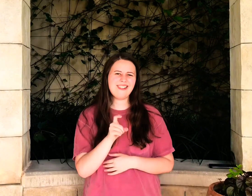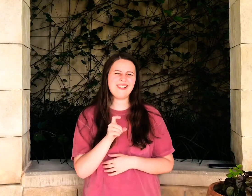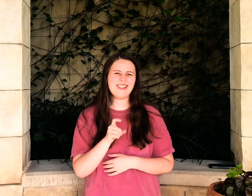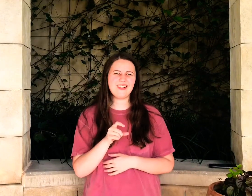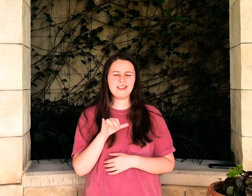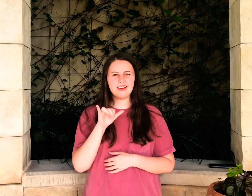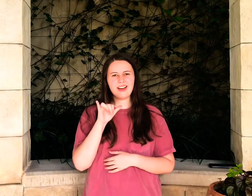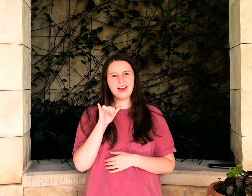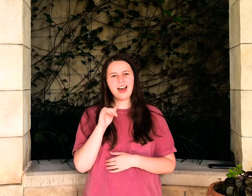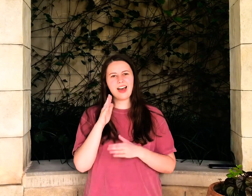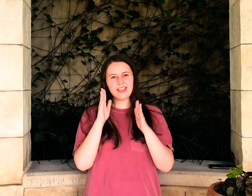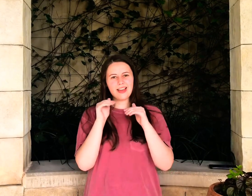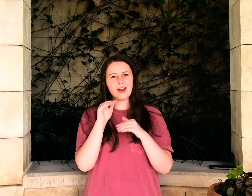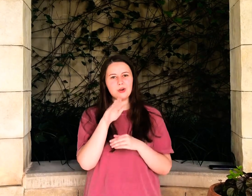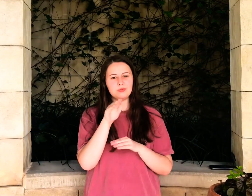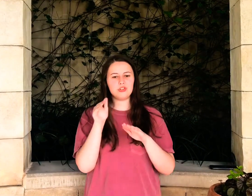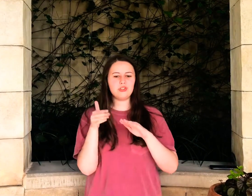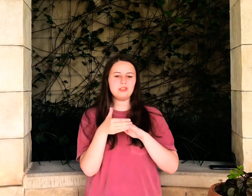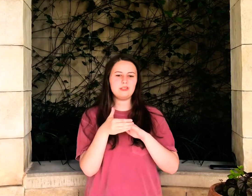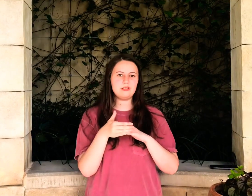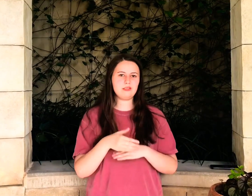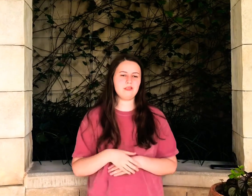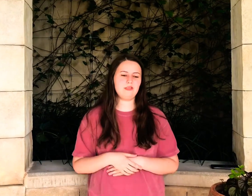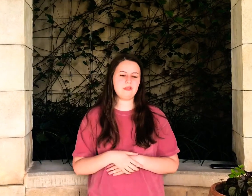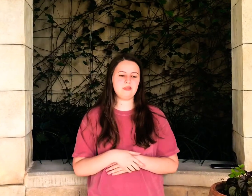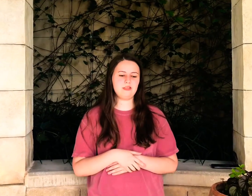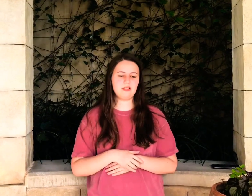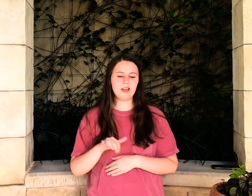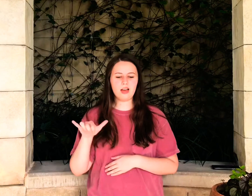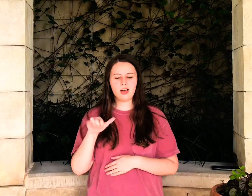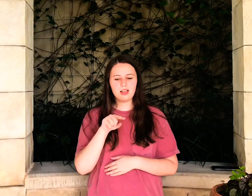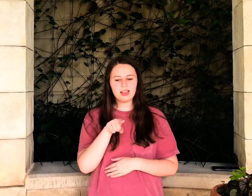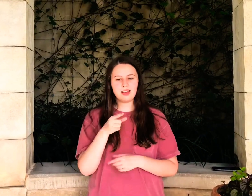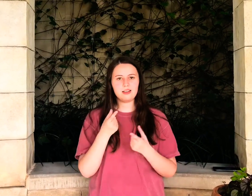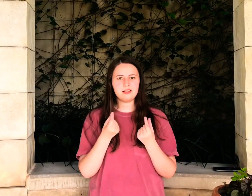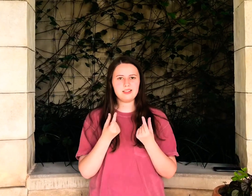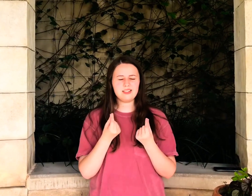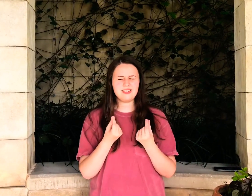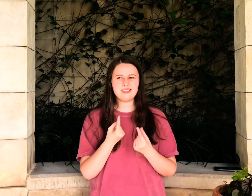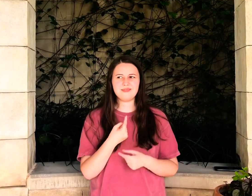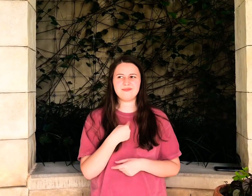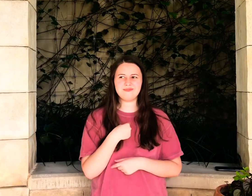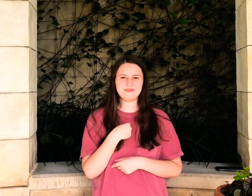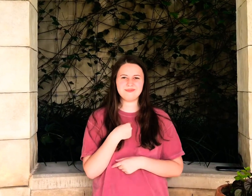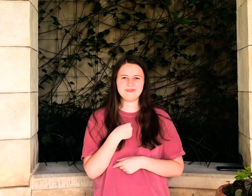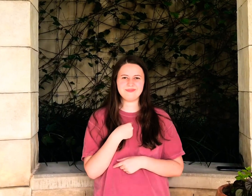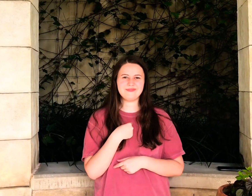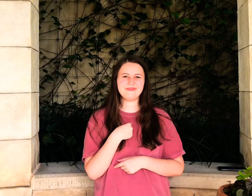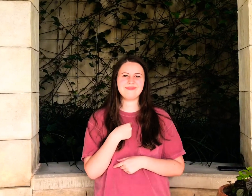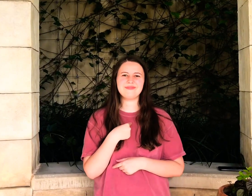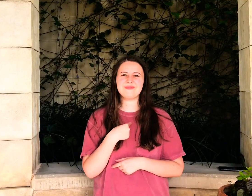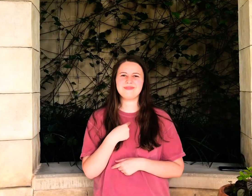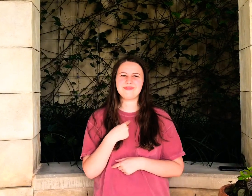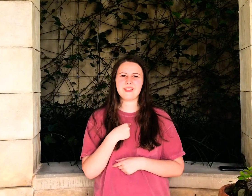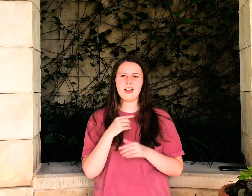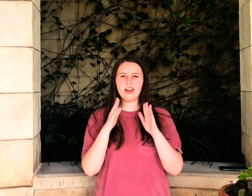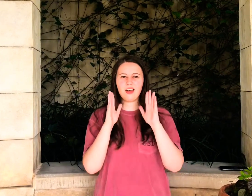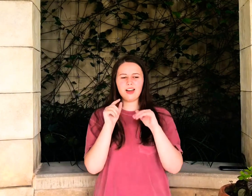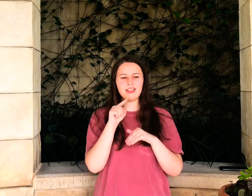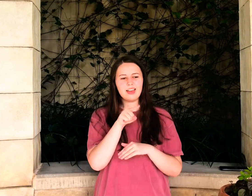gonna need And then I hope she cheats Like you did on me And then